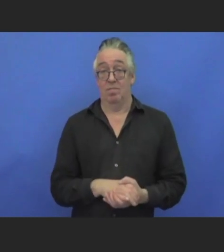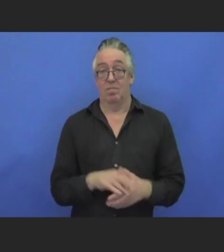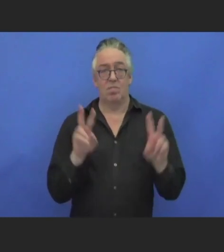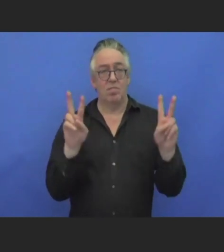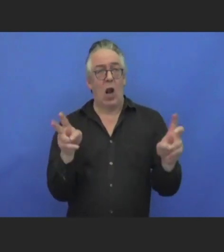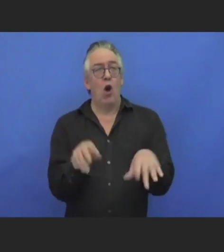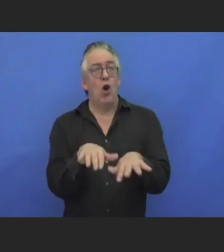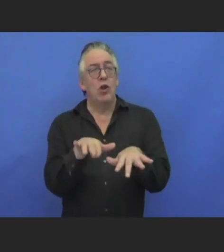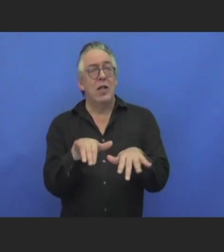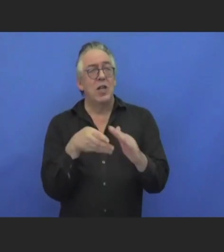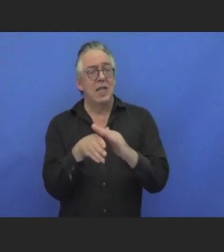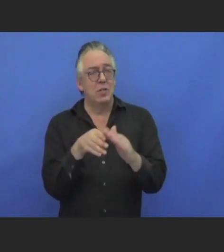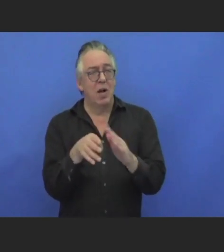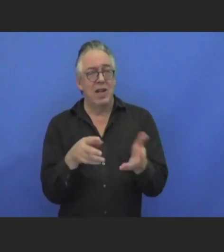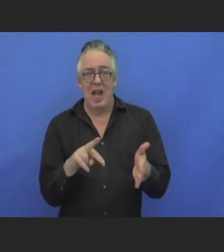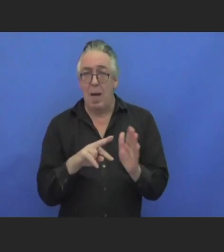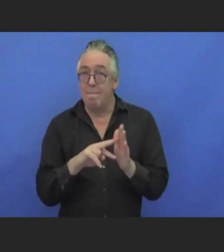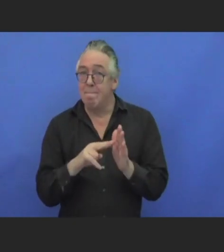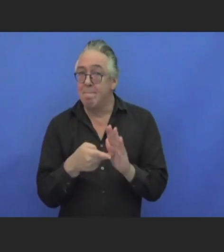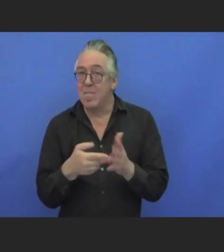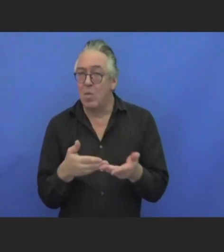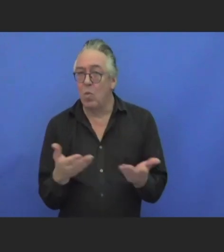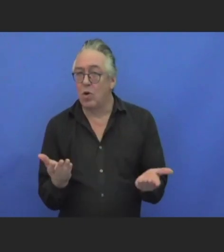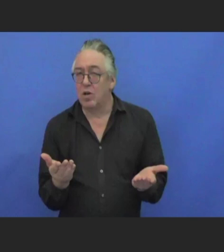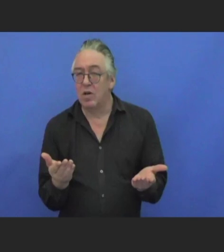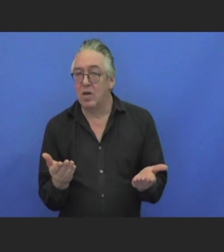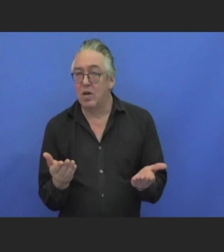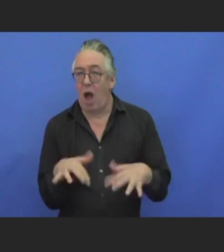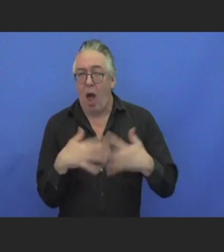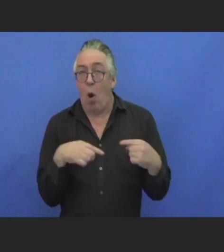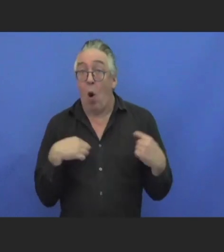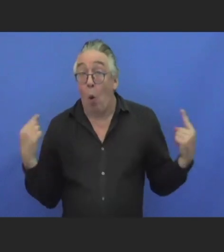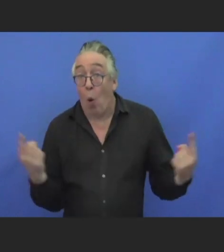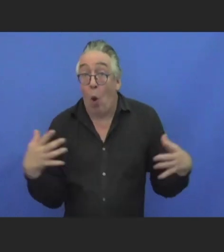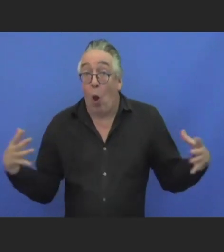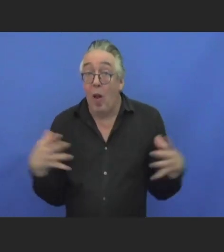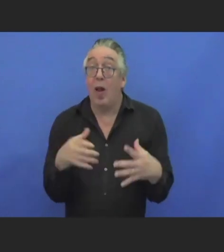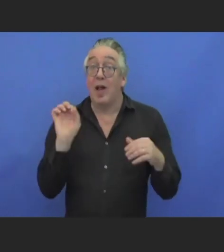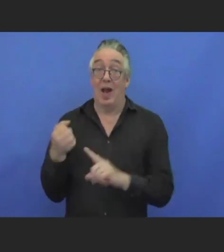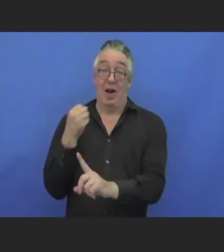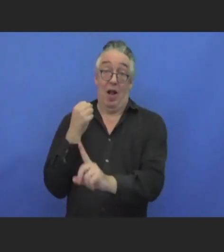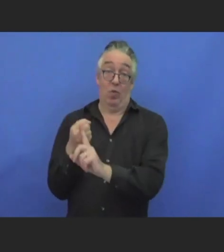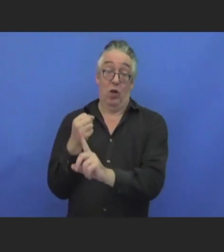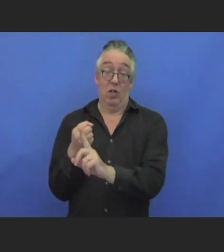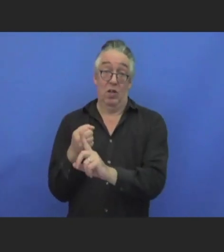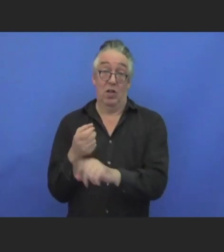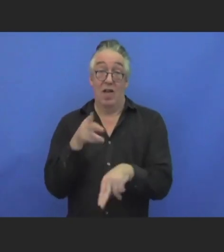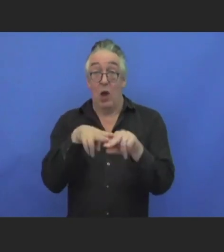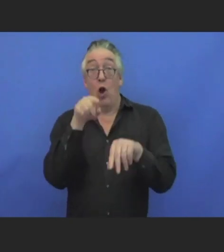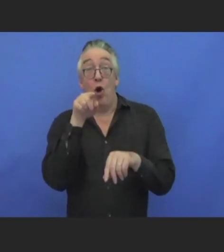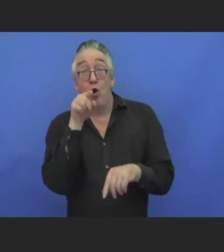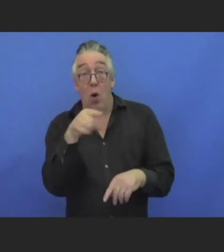do we mean, and how can we all advocate for it, whether it is affecting you directly or not.